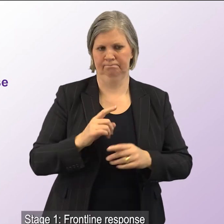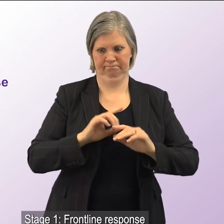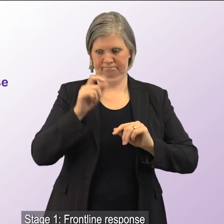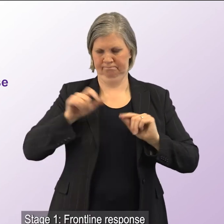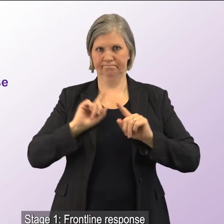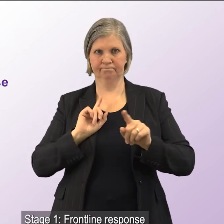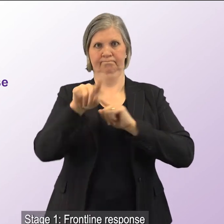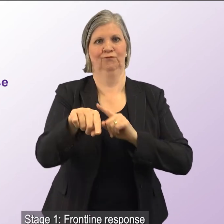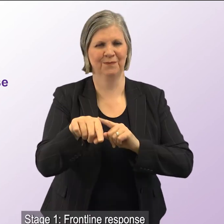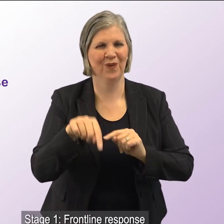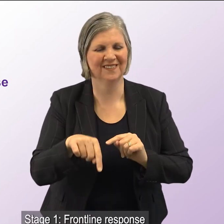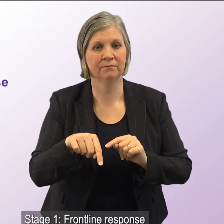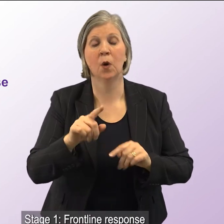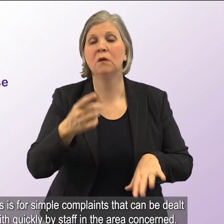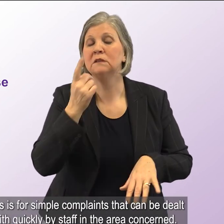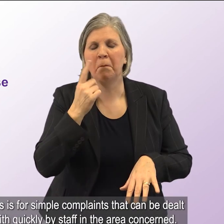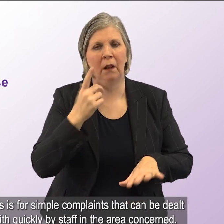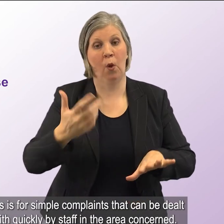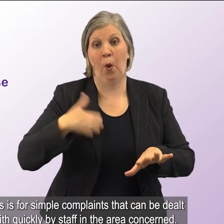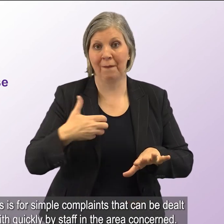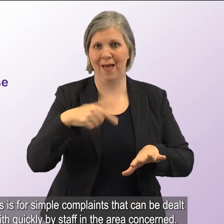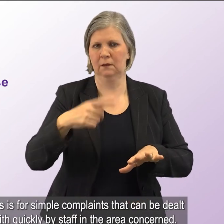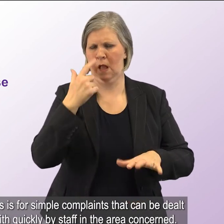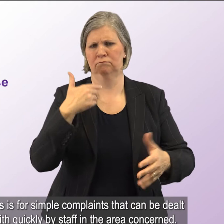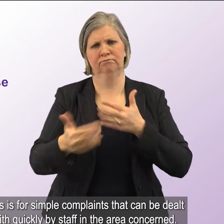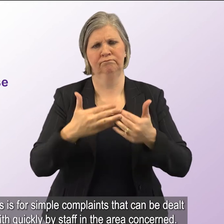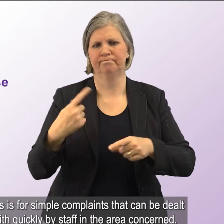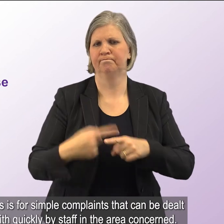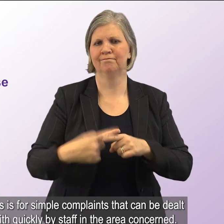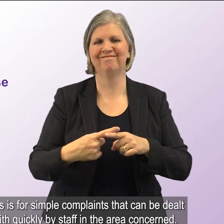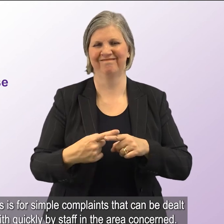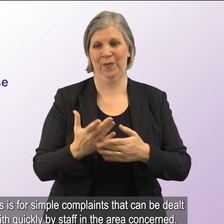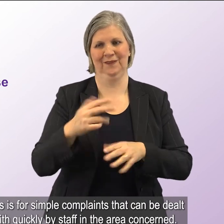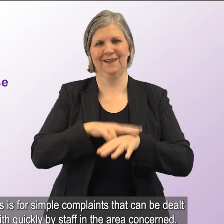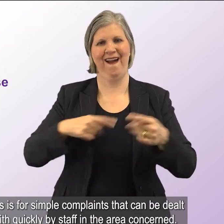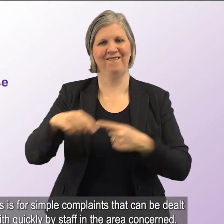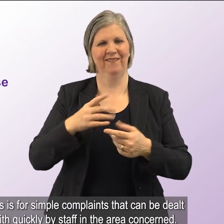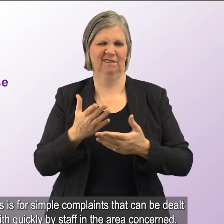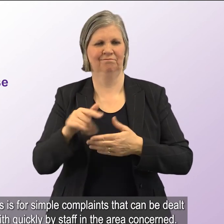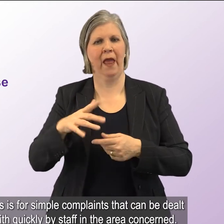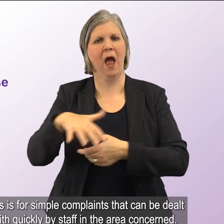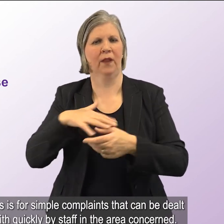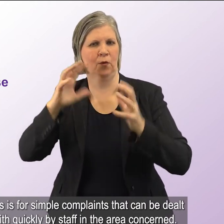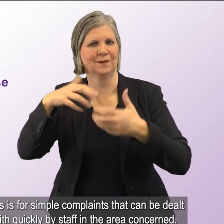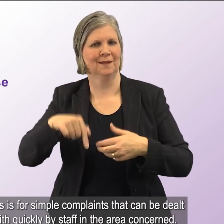Stage 1 – Frontline response. This is for simple complaints that can be dealt with quickly by staff in the area